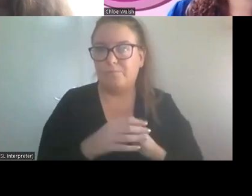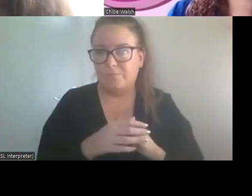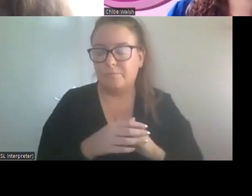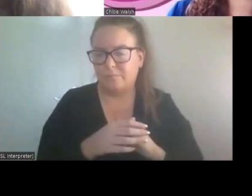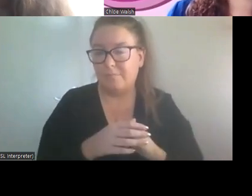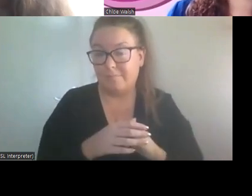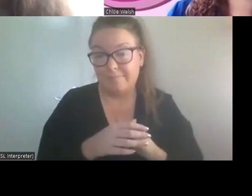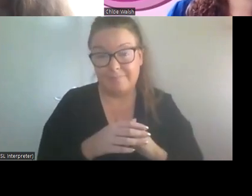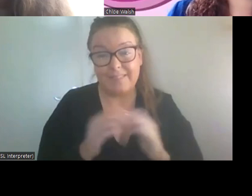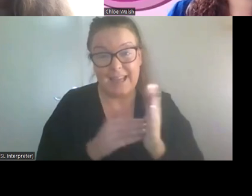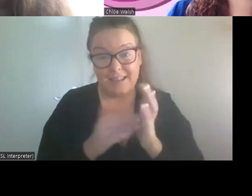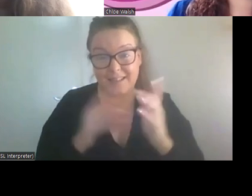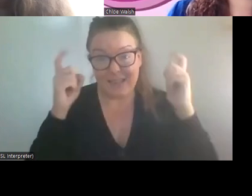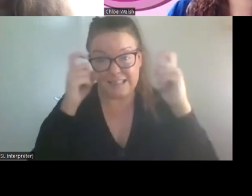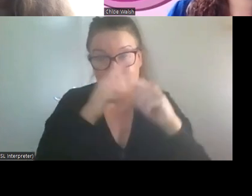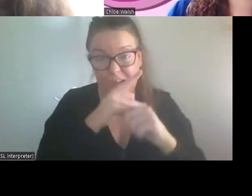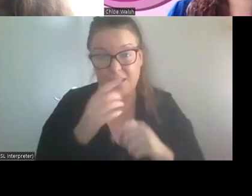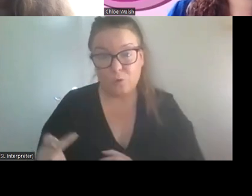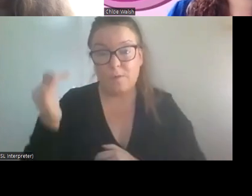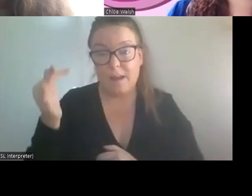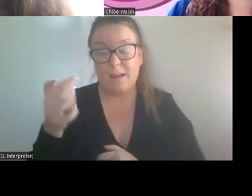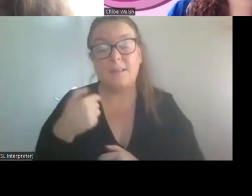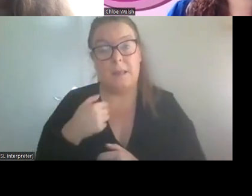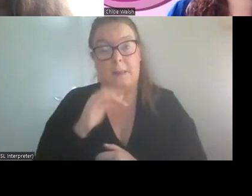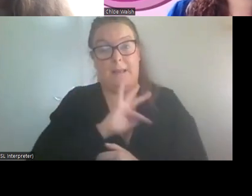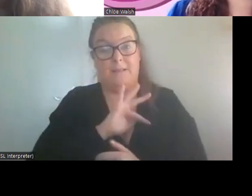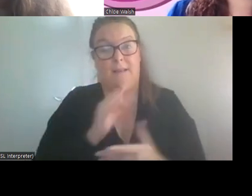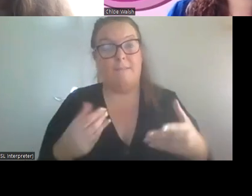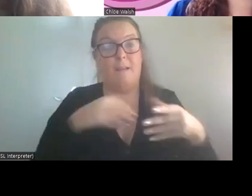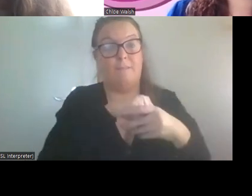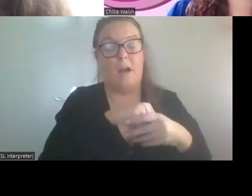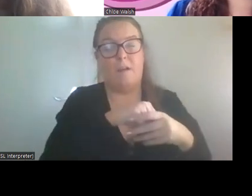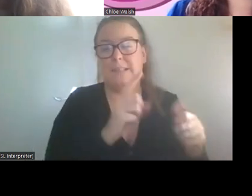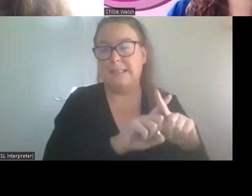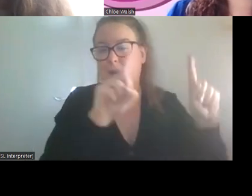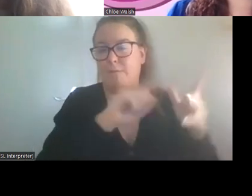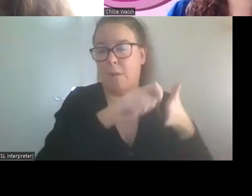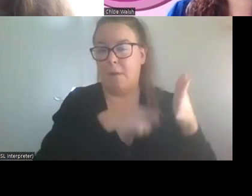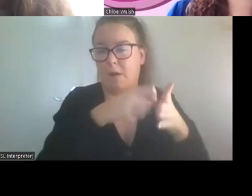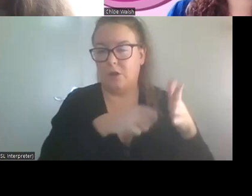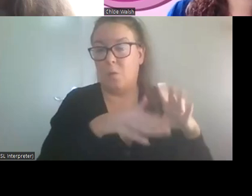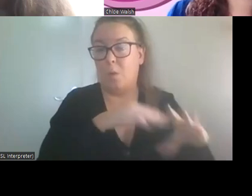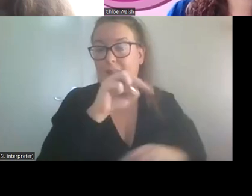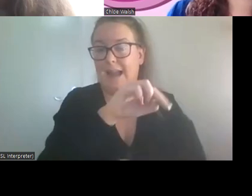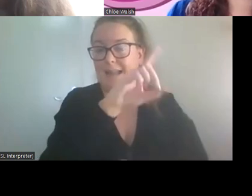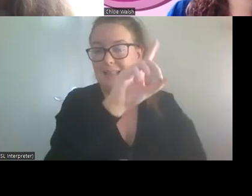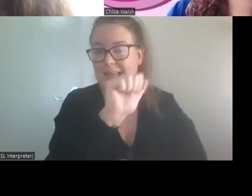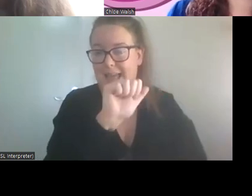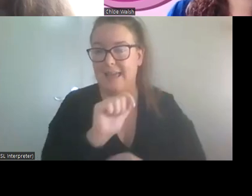find. Um, I was involved in another, uh, project with the NDA where the actual, um,